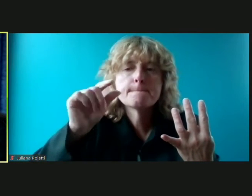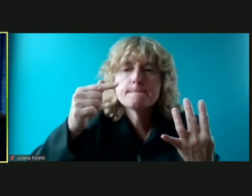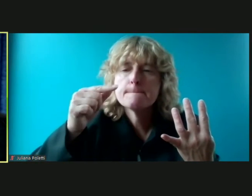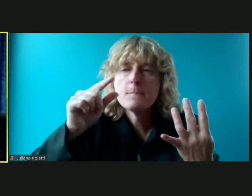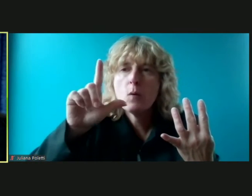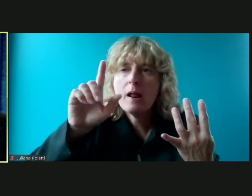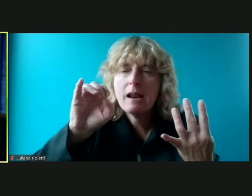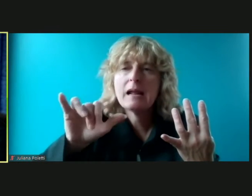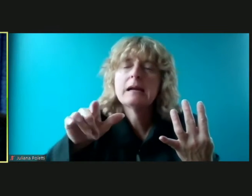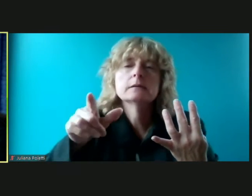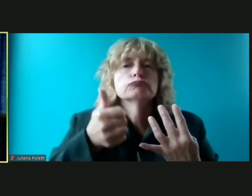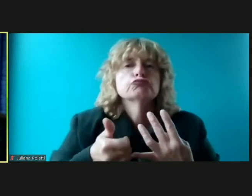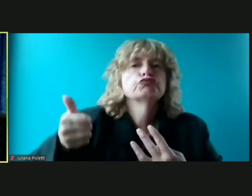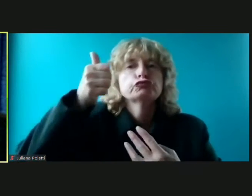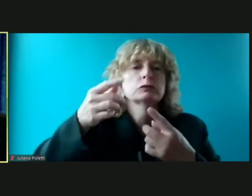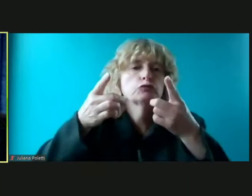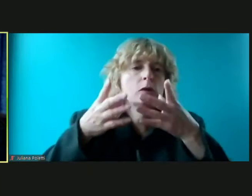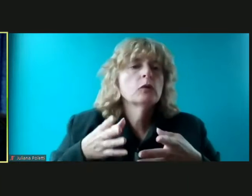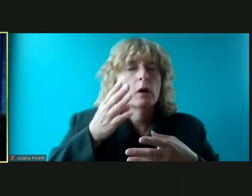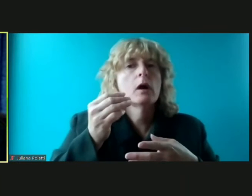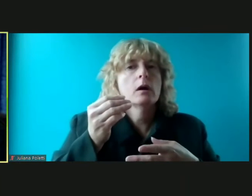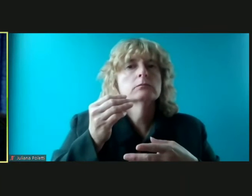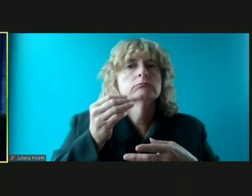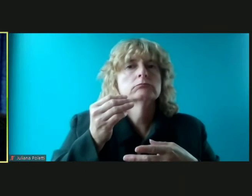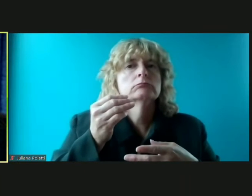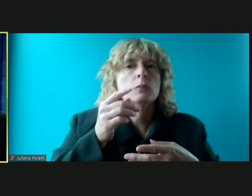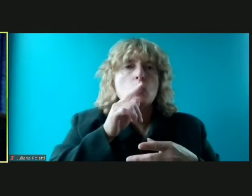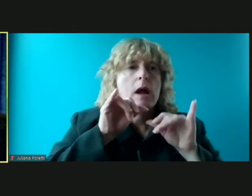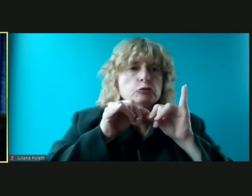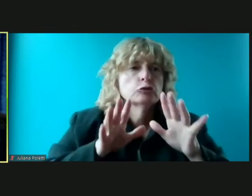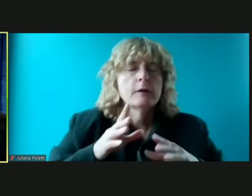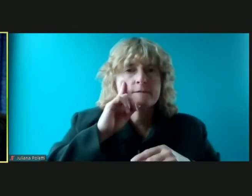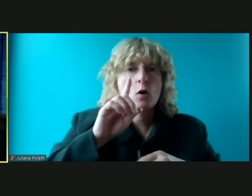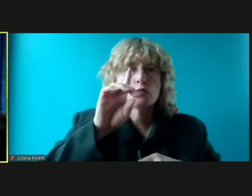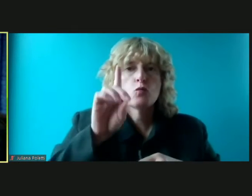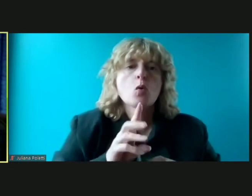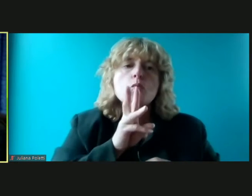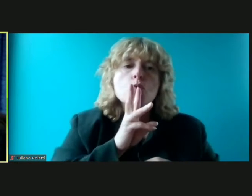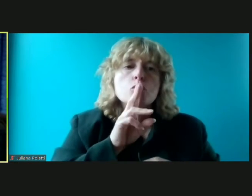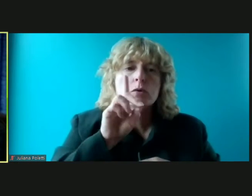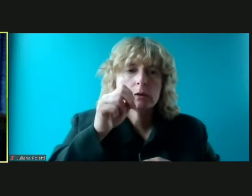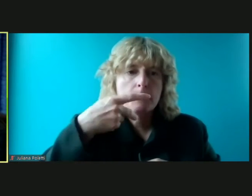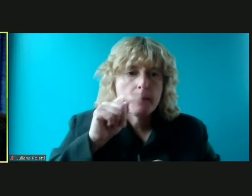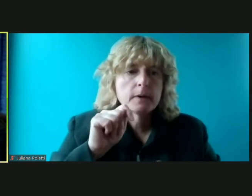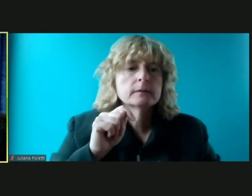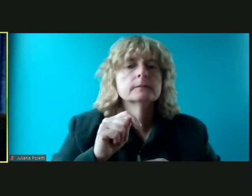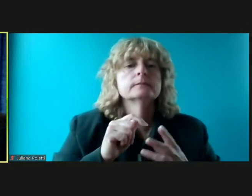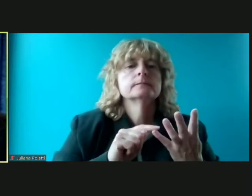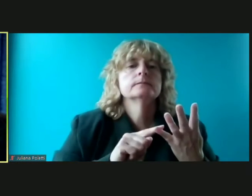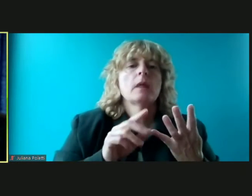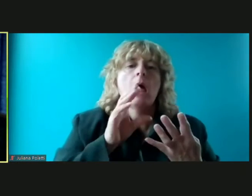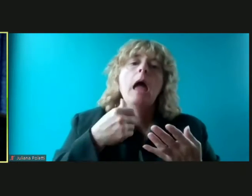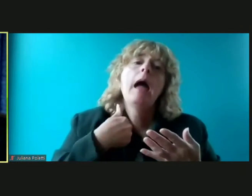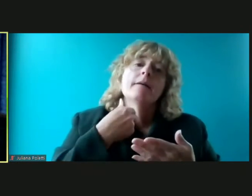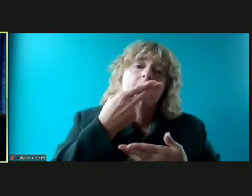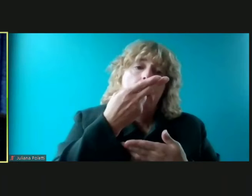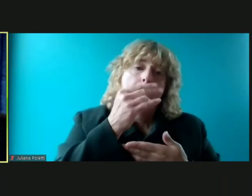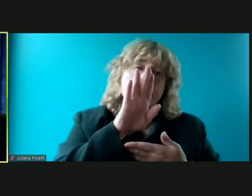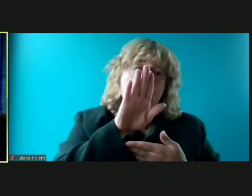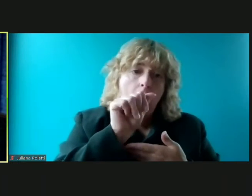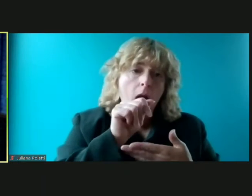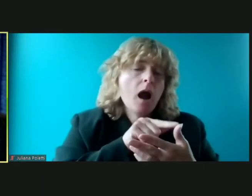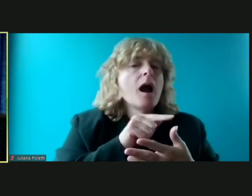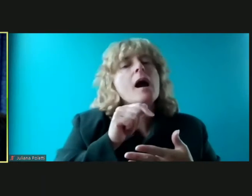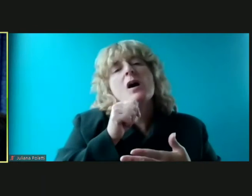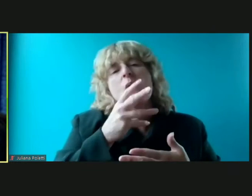engineer for the detroit water department and we have hibba and i don't want to mispronounce hibba's